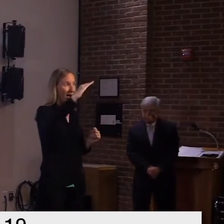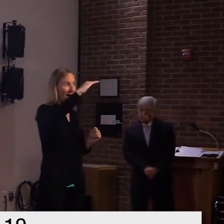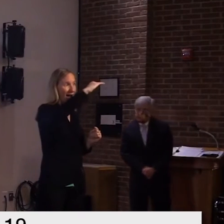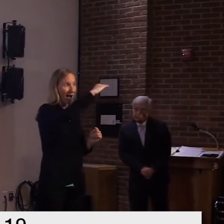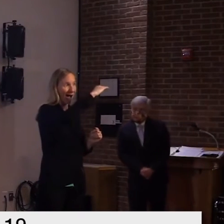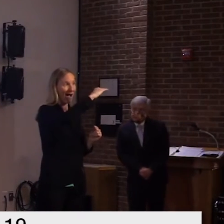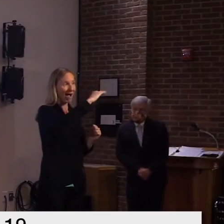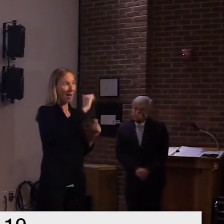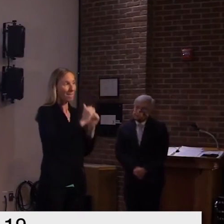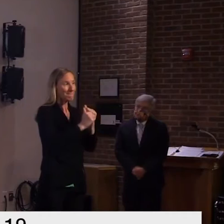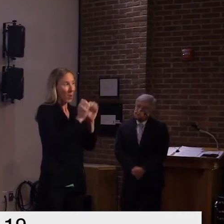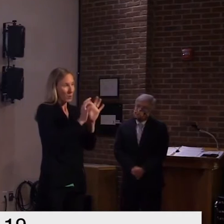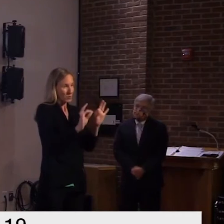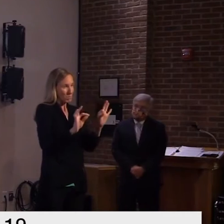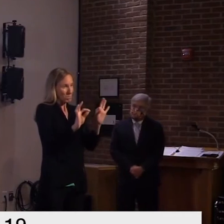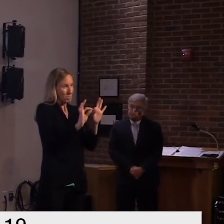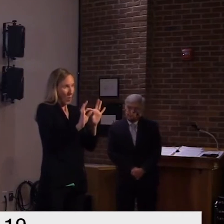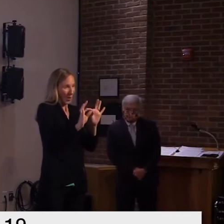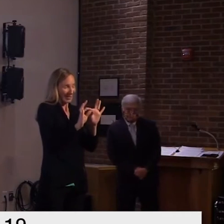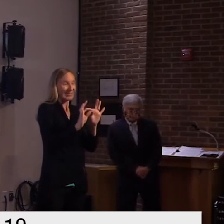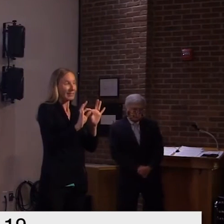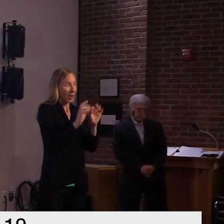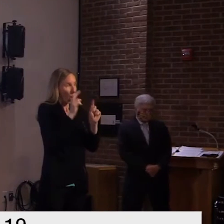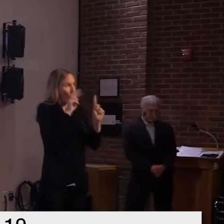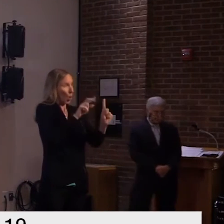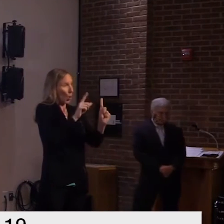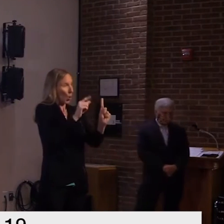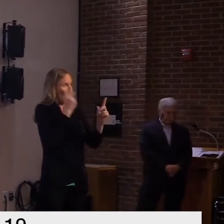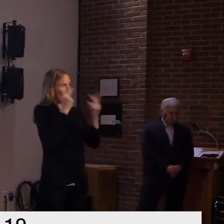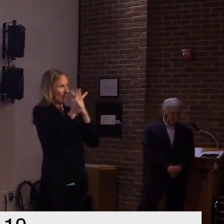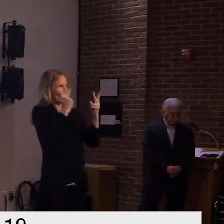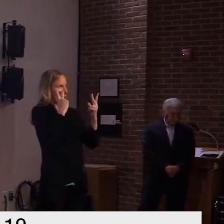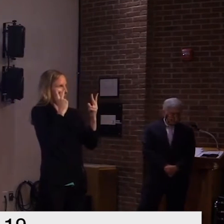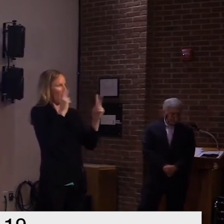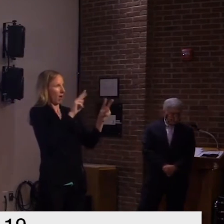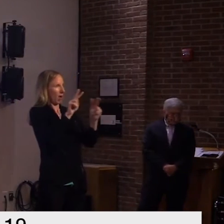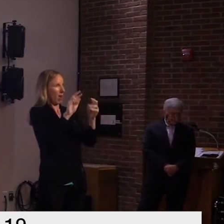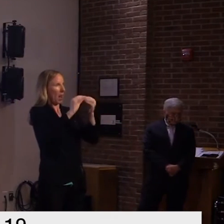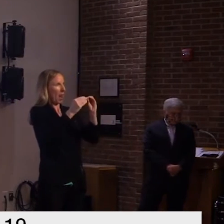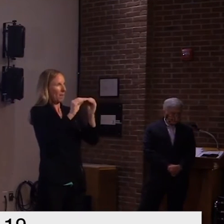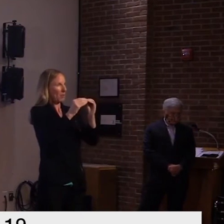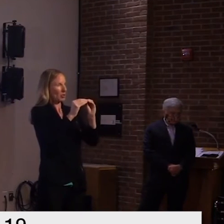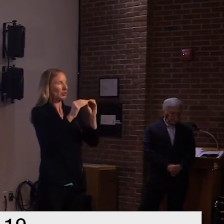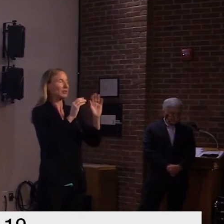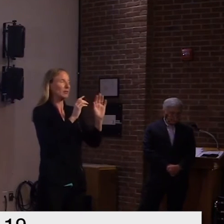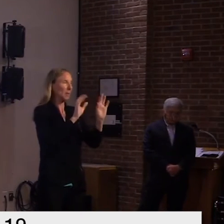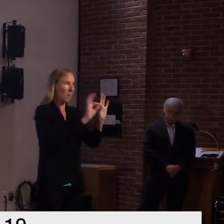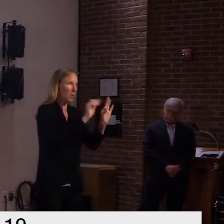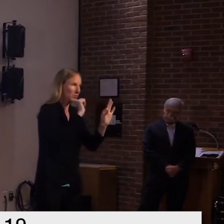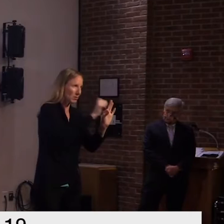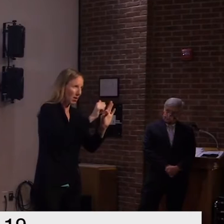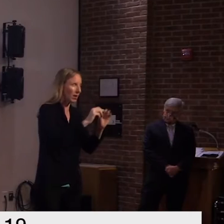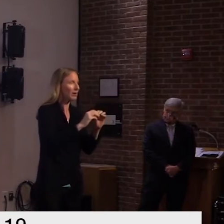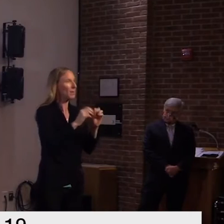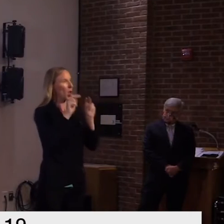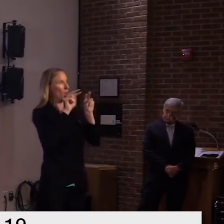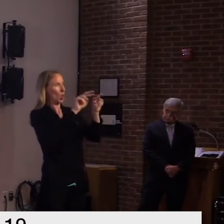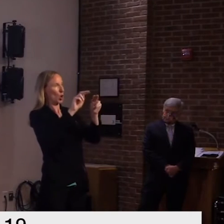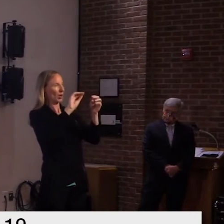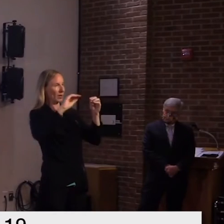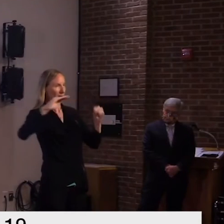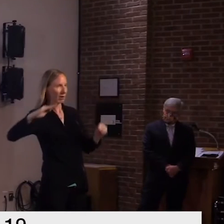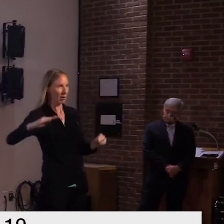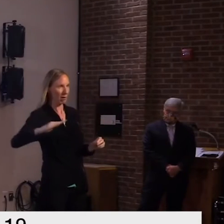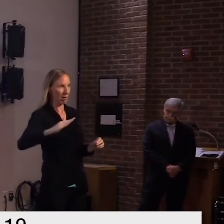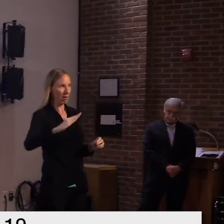about this slide and the next one looking at the visual the numbers don't matter if you look